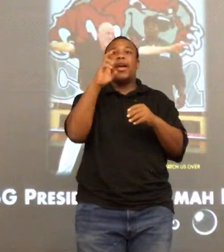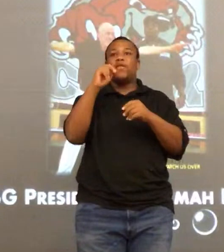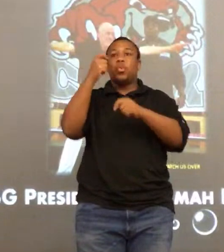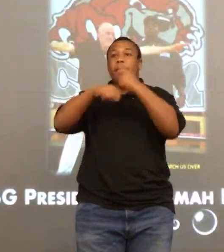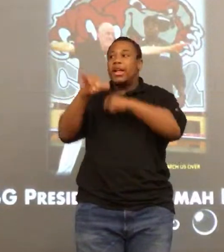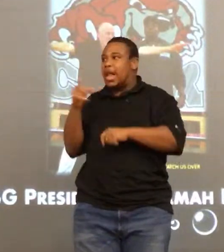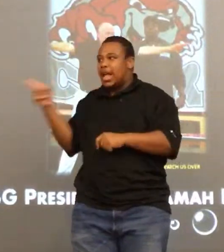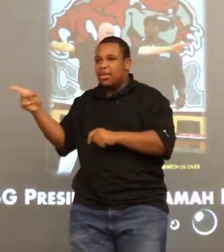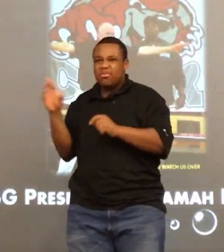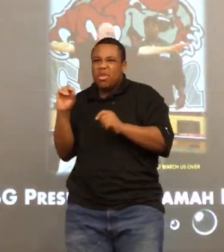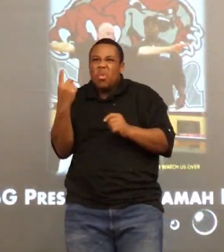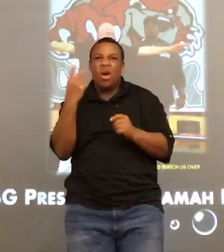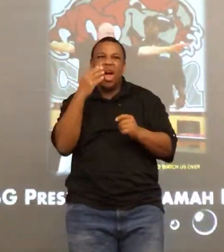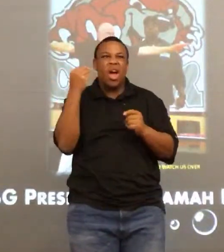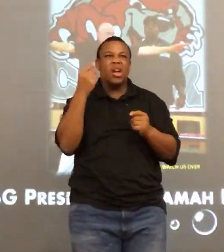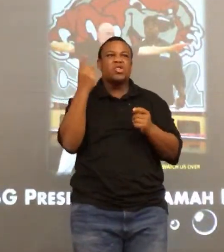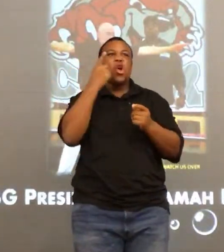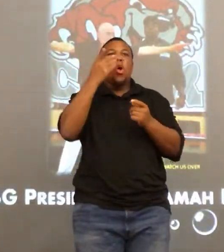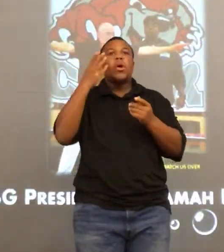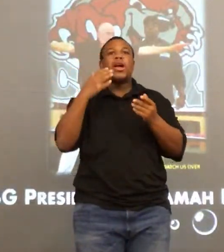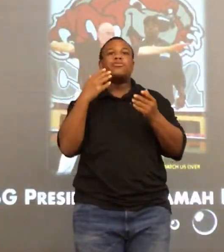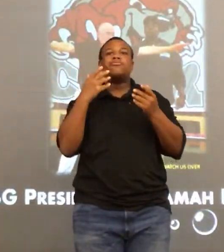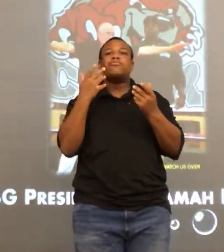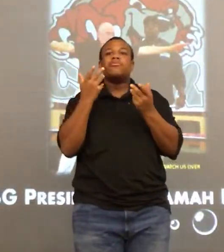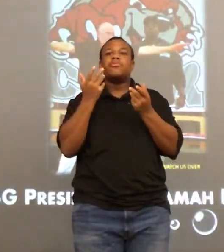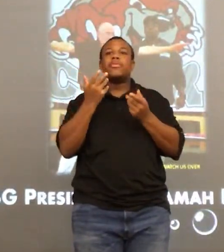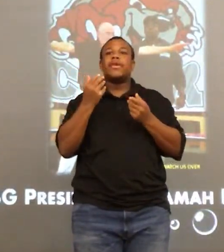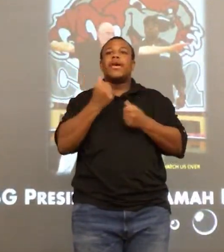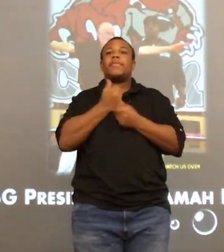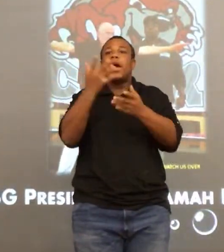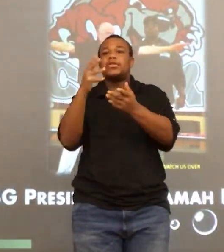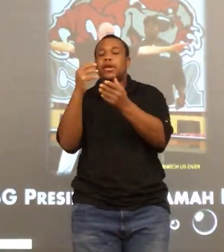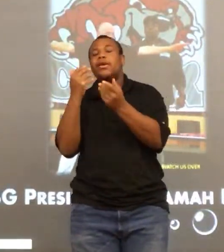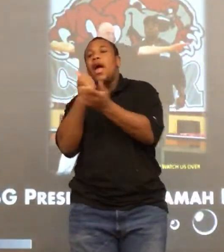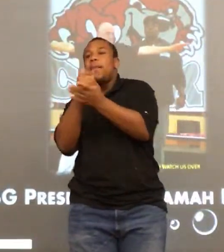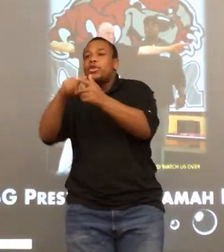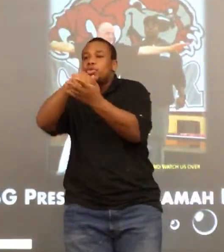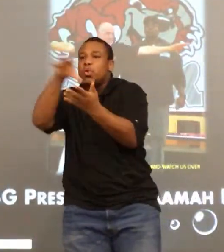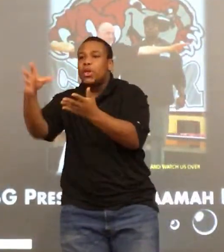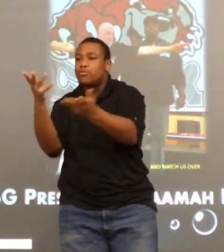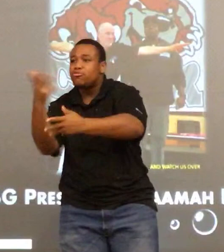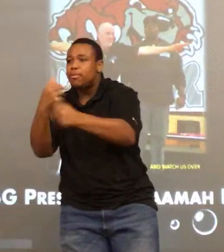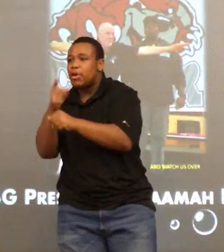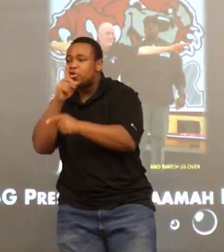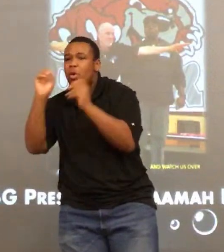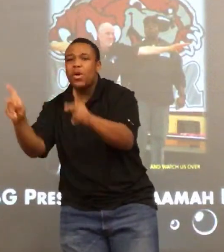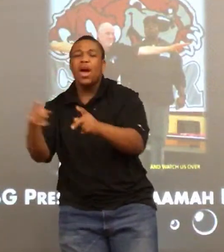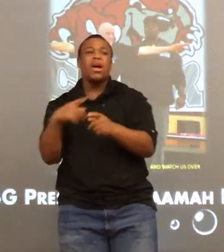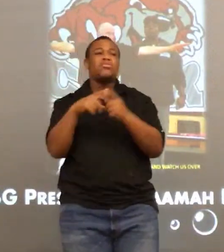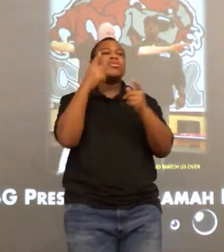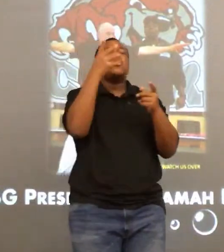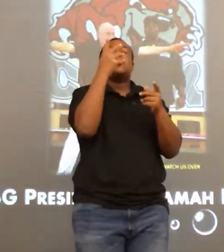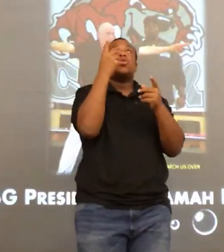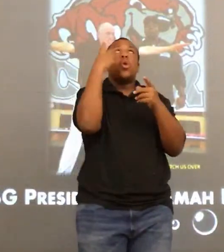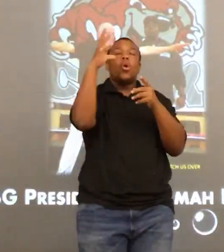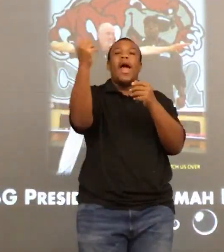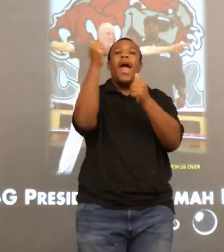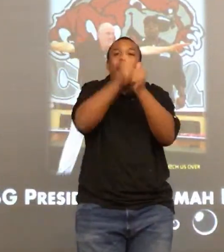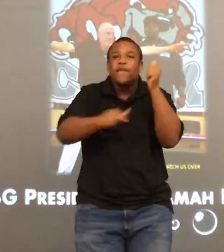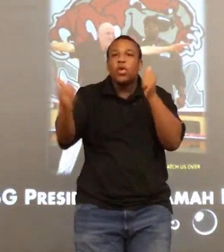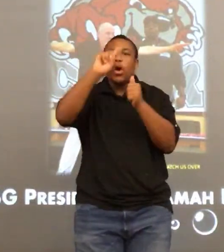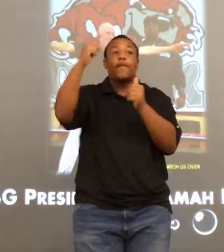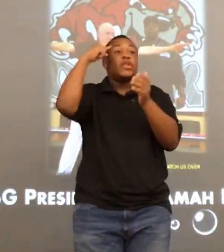always there for us. No one will ever replace Don, someone like Don. The way that he was so helpful with the students,